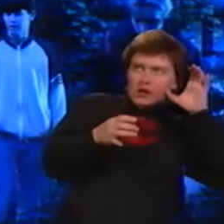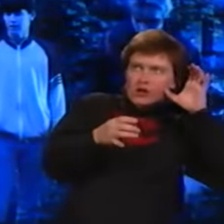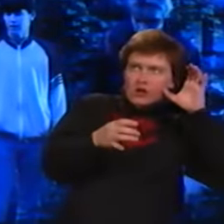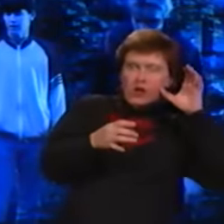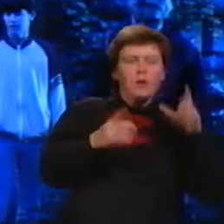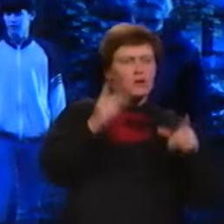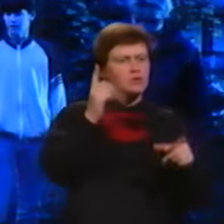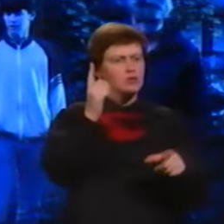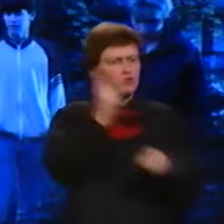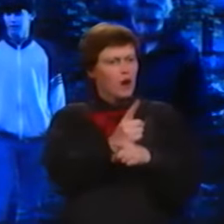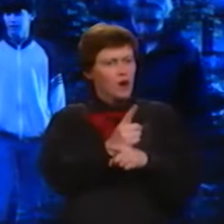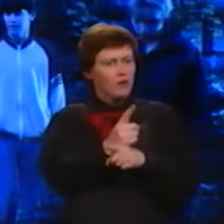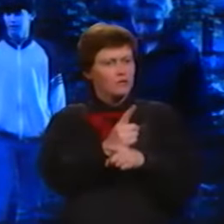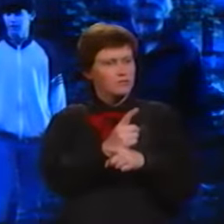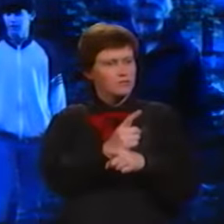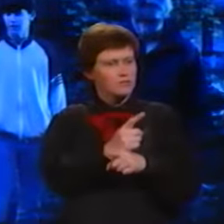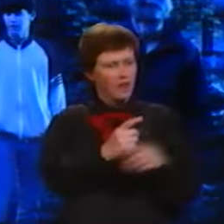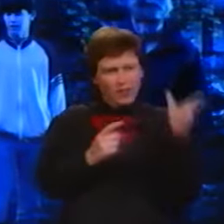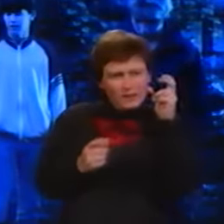right. Listen.